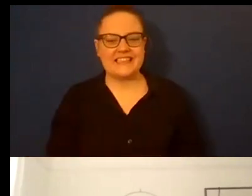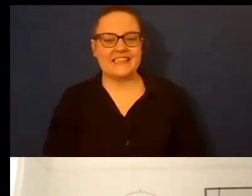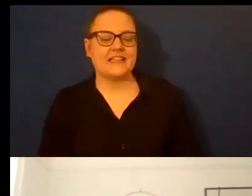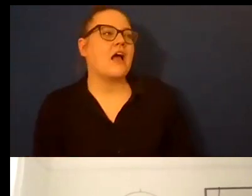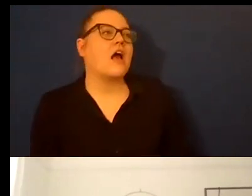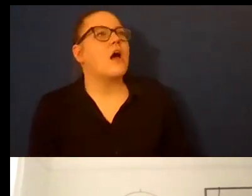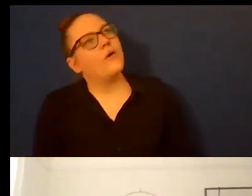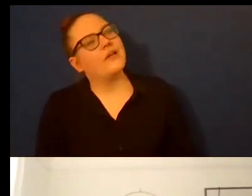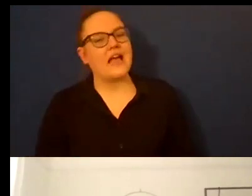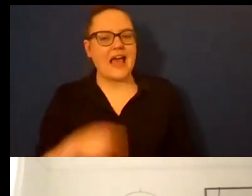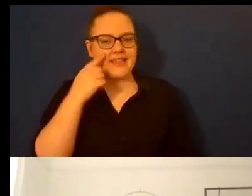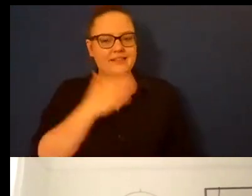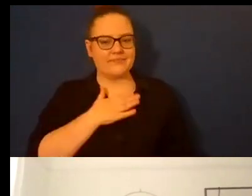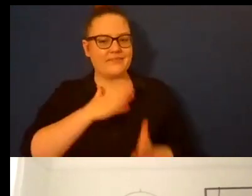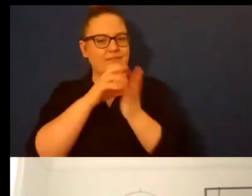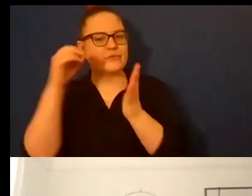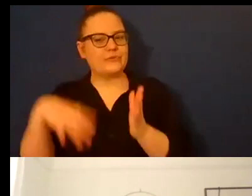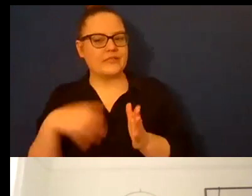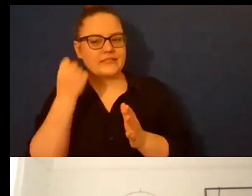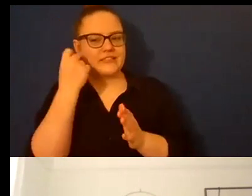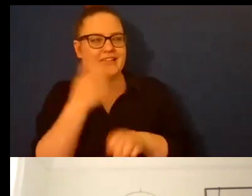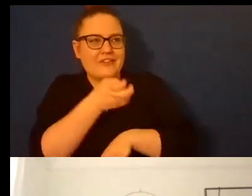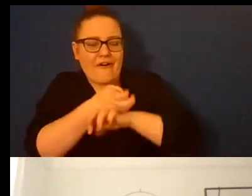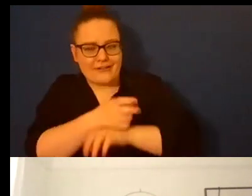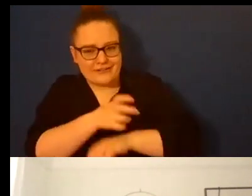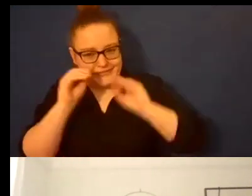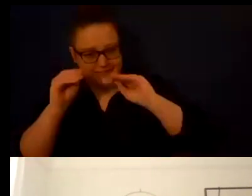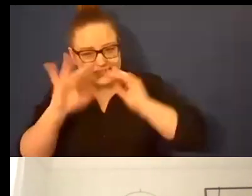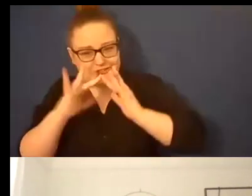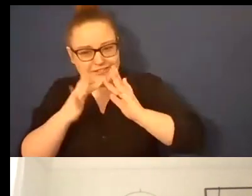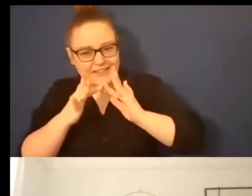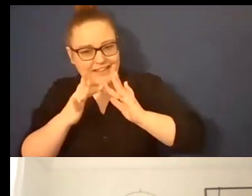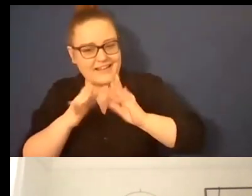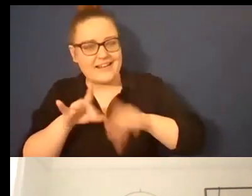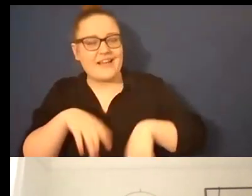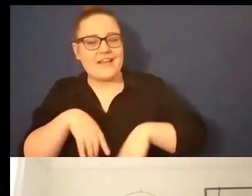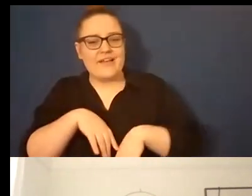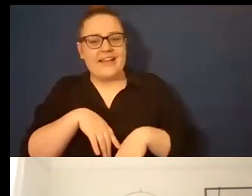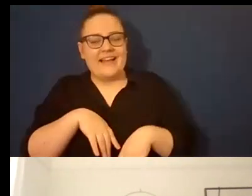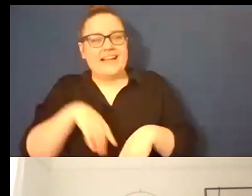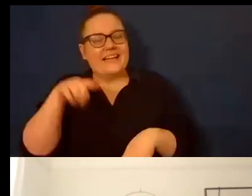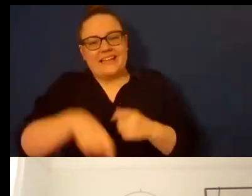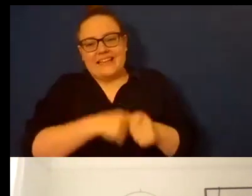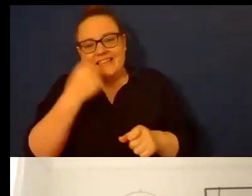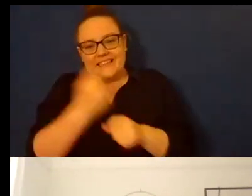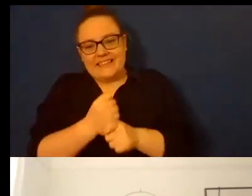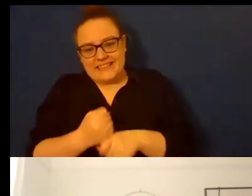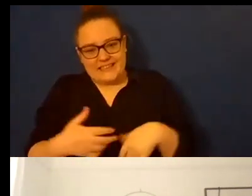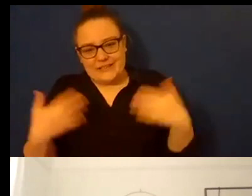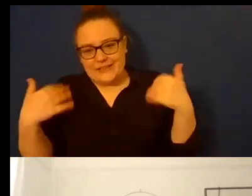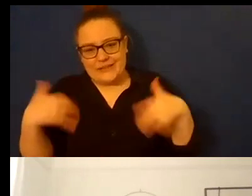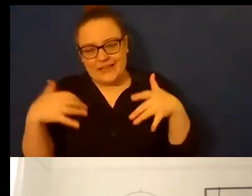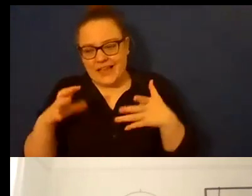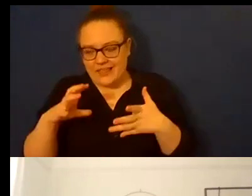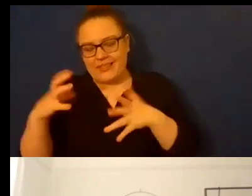my students I think as hard as it is to teach online I think that it is and as much as this year has been disruptive and terrible